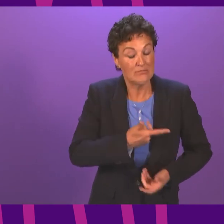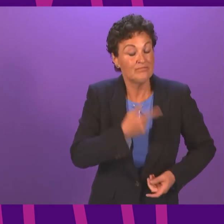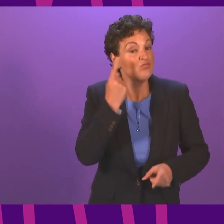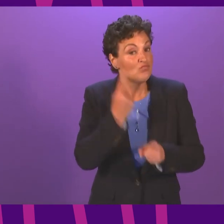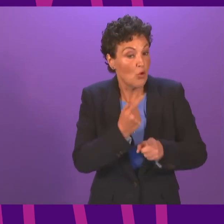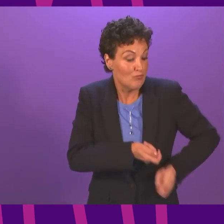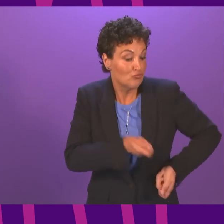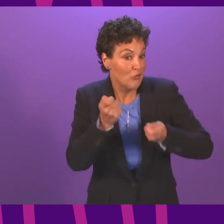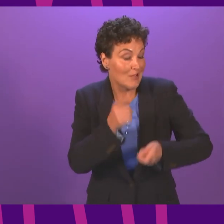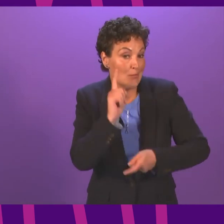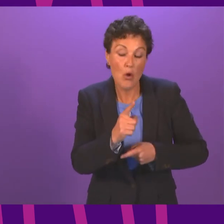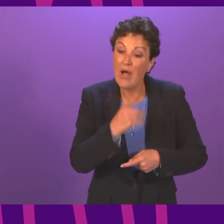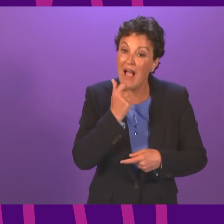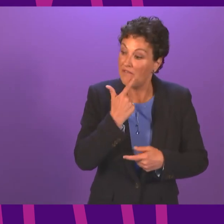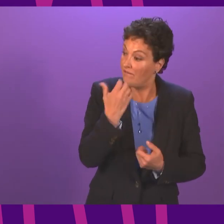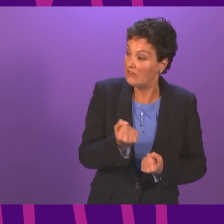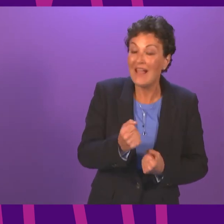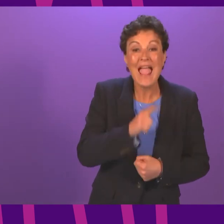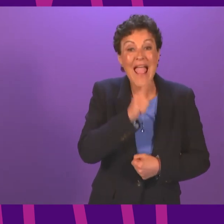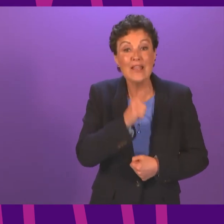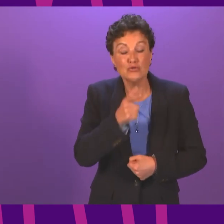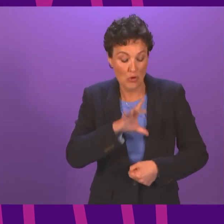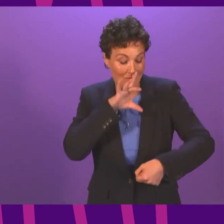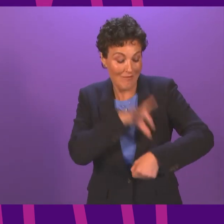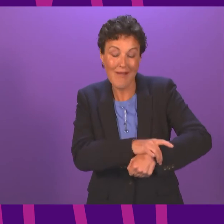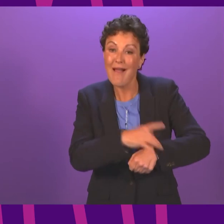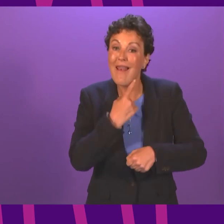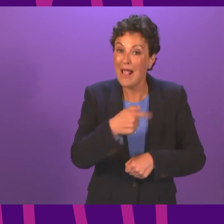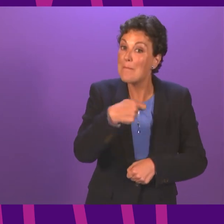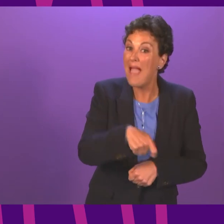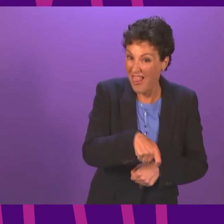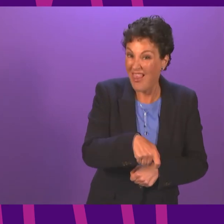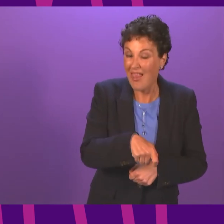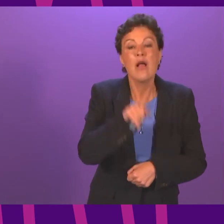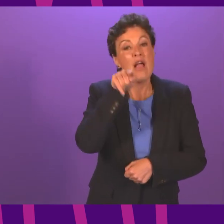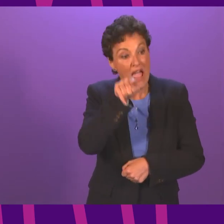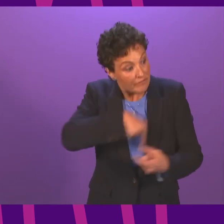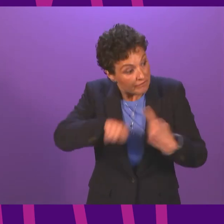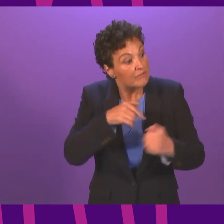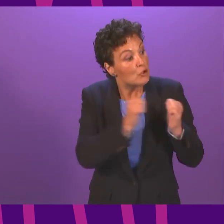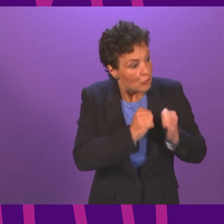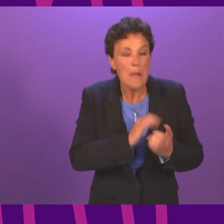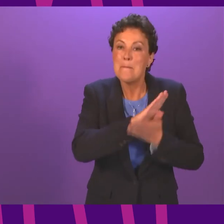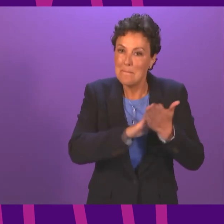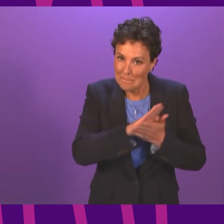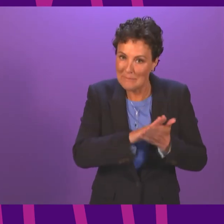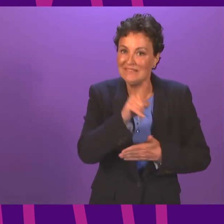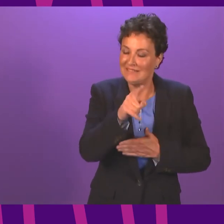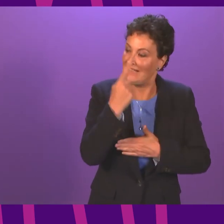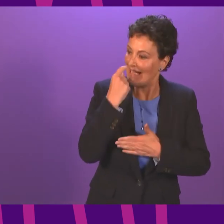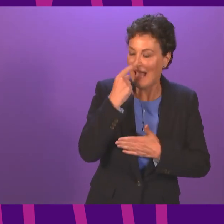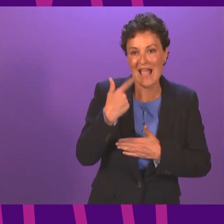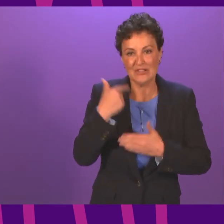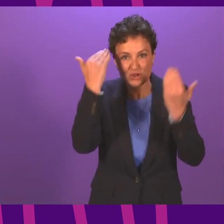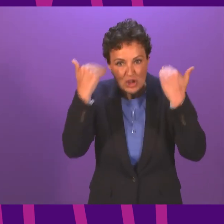and once all of our partners have confirmed they are operationally ready this measure will provide the judiciary with another tool to